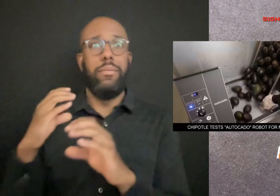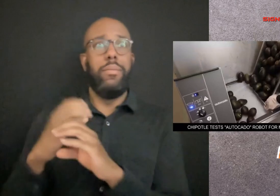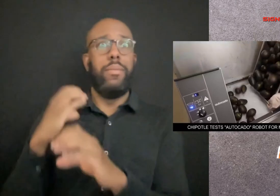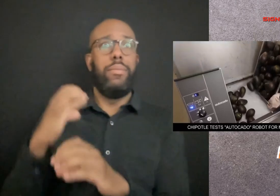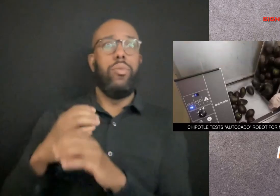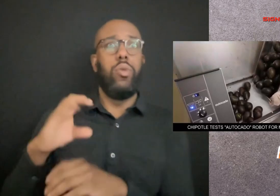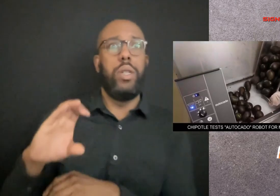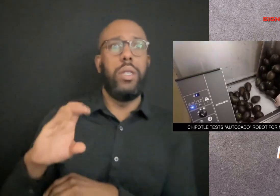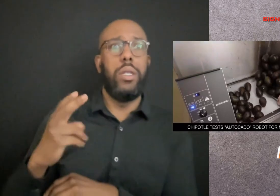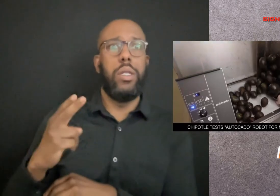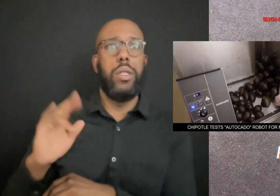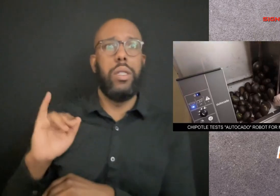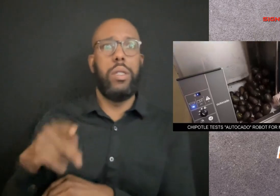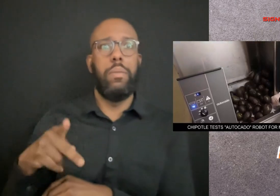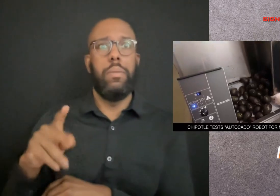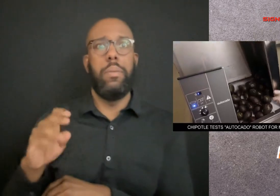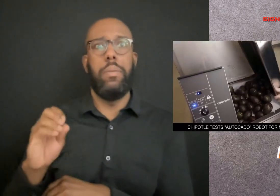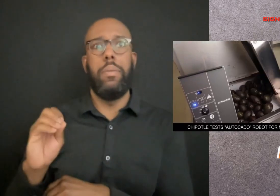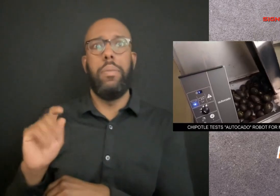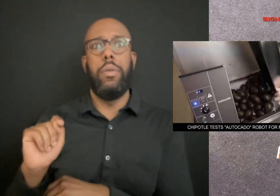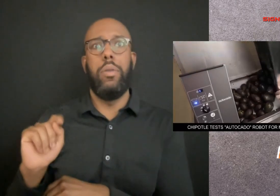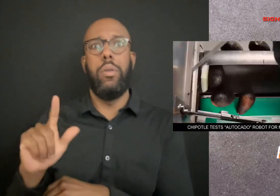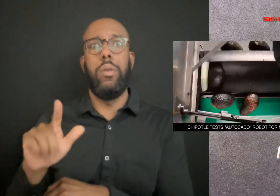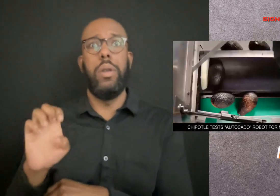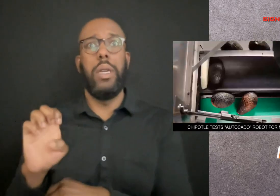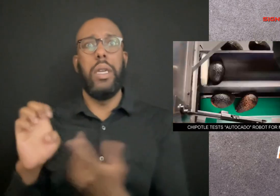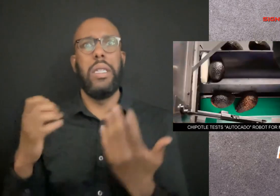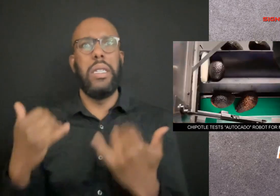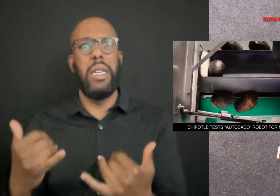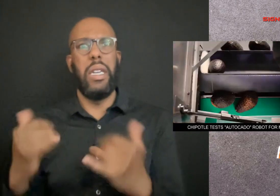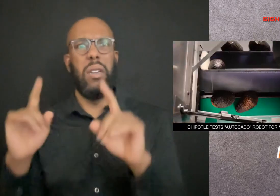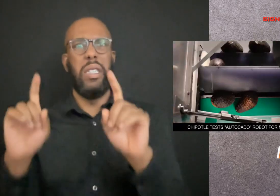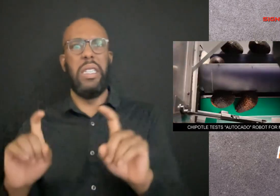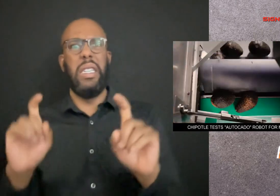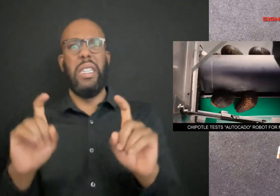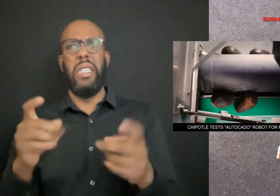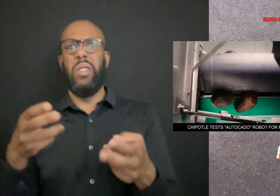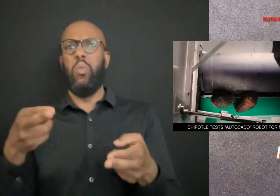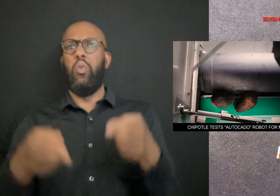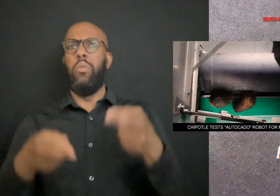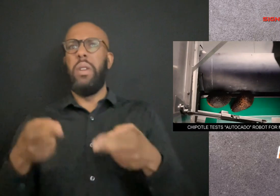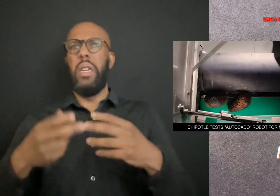Chipotle is testing a robot to help make guacamole.